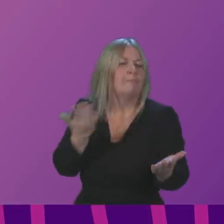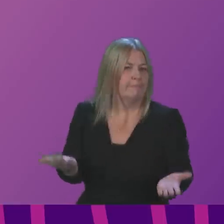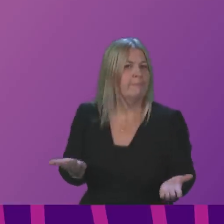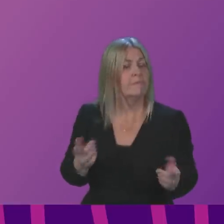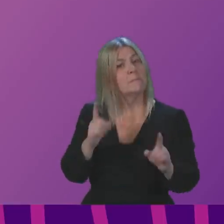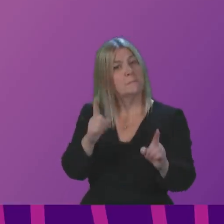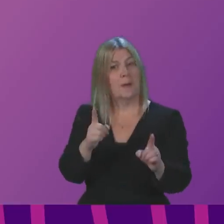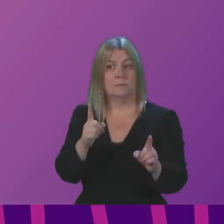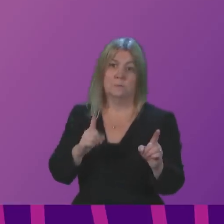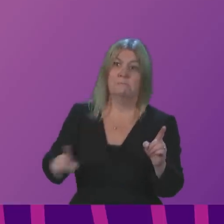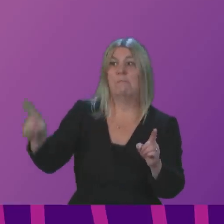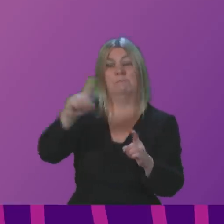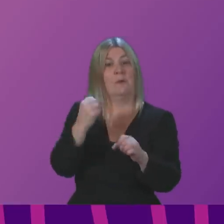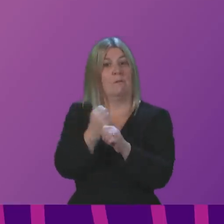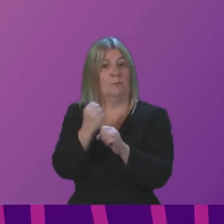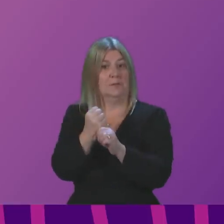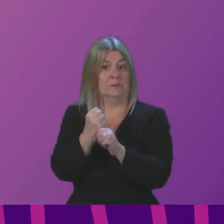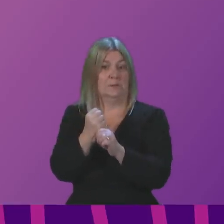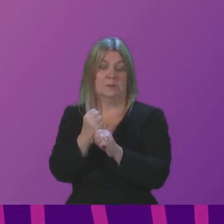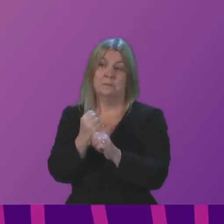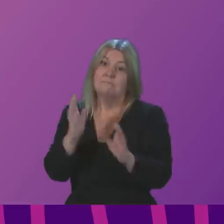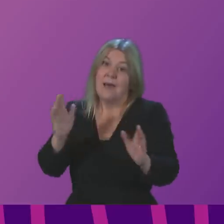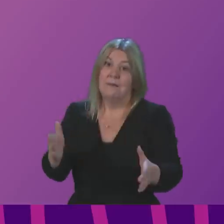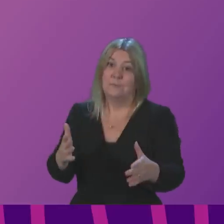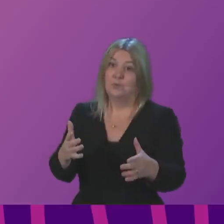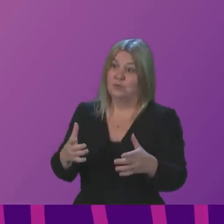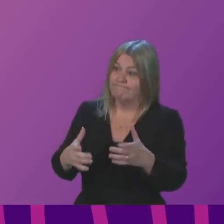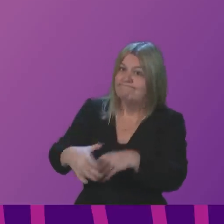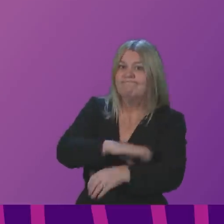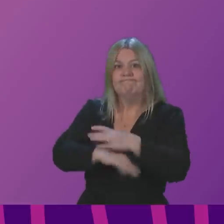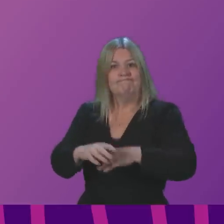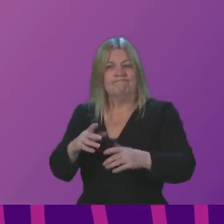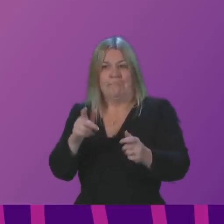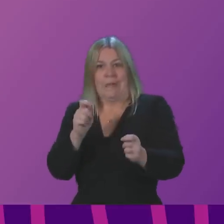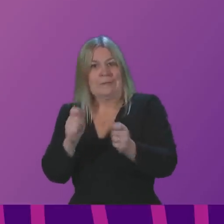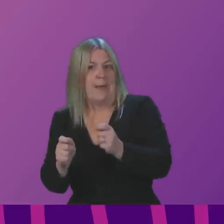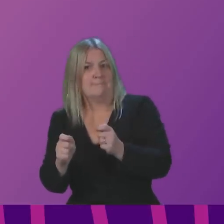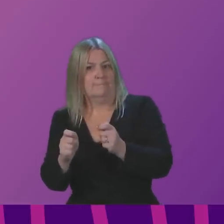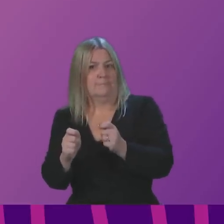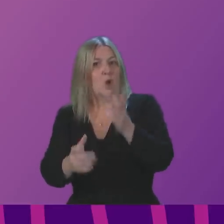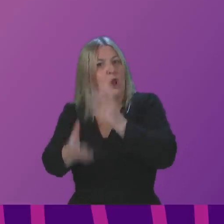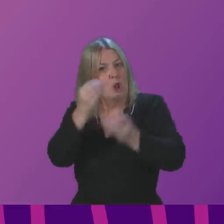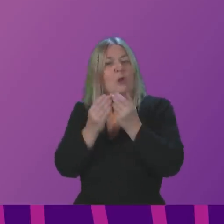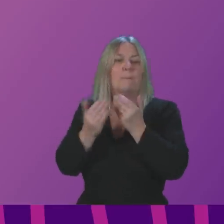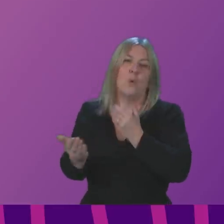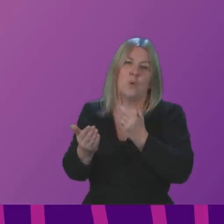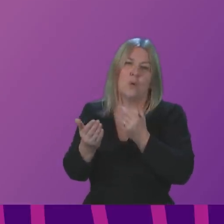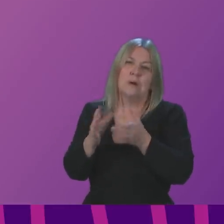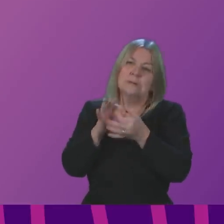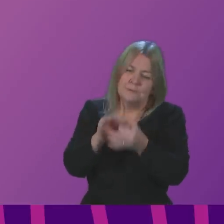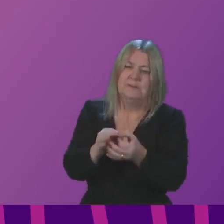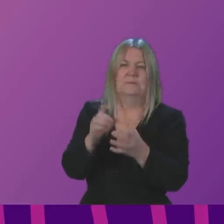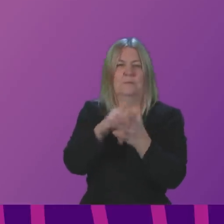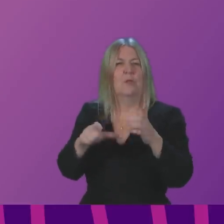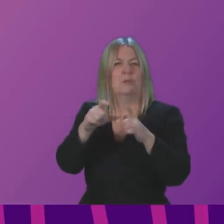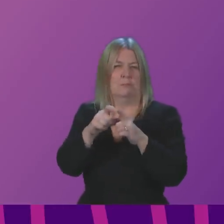response of all governments will have to considerably scale up and adapt as we learn more about long COVID. We have, of course, published